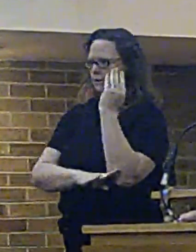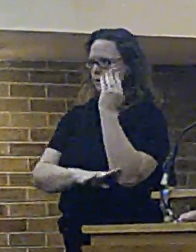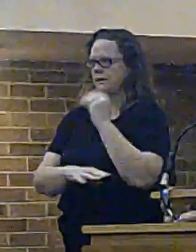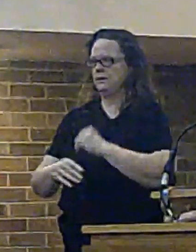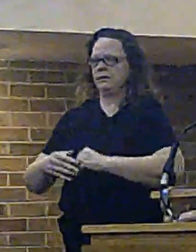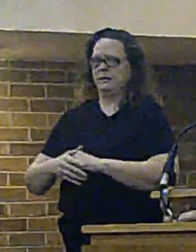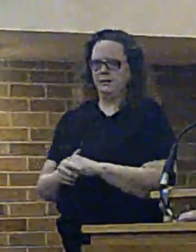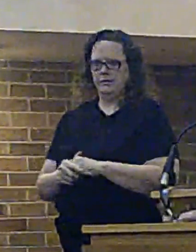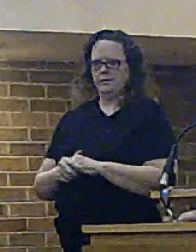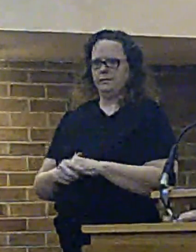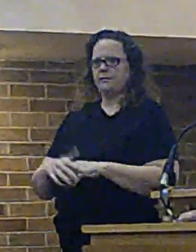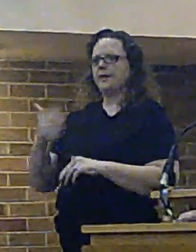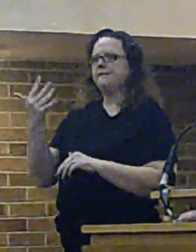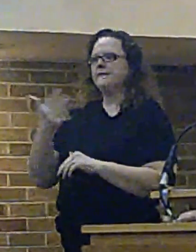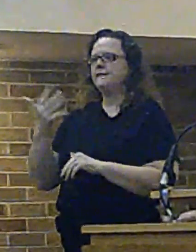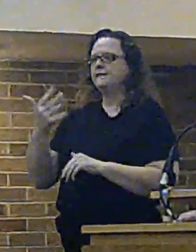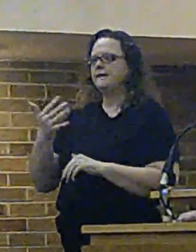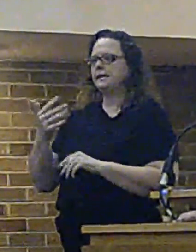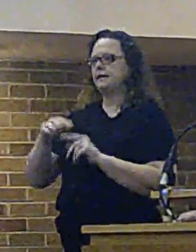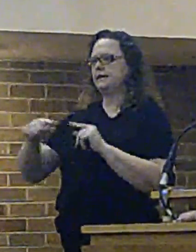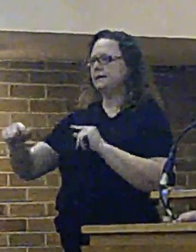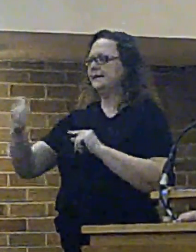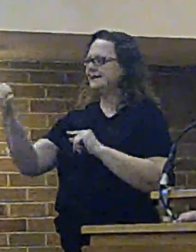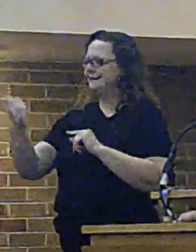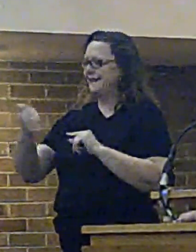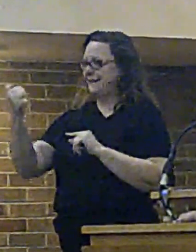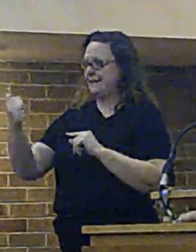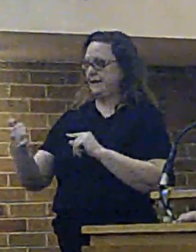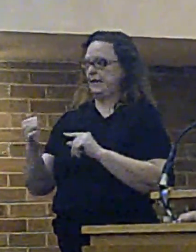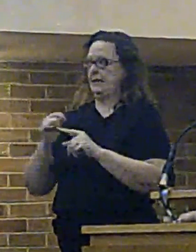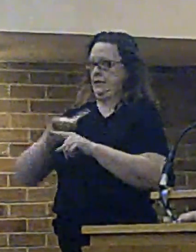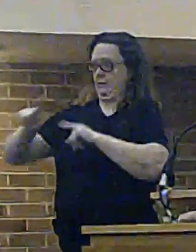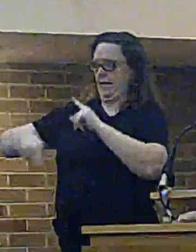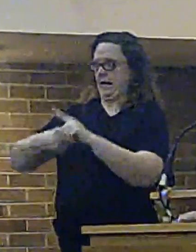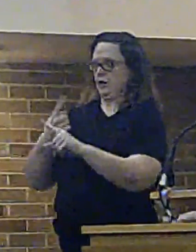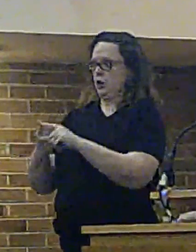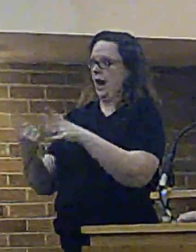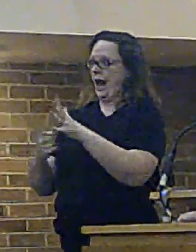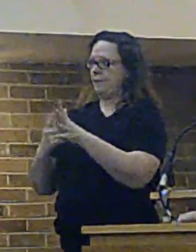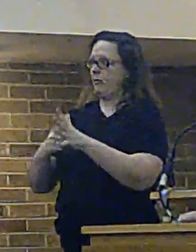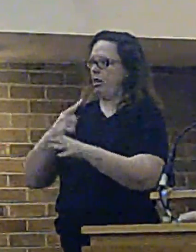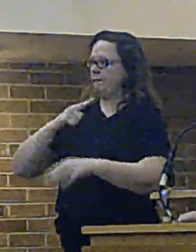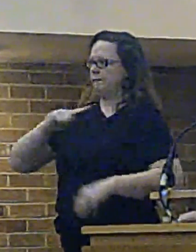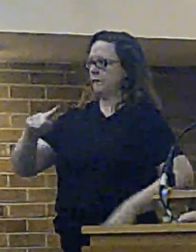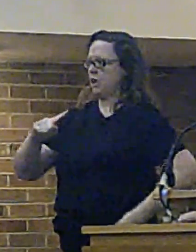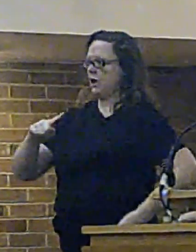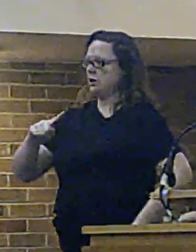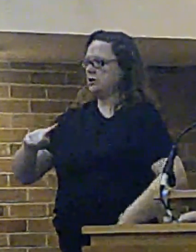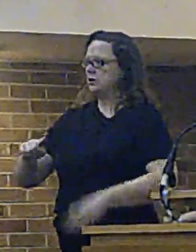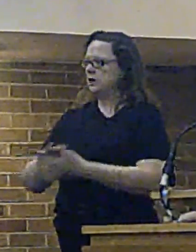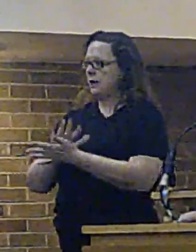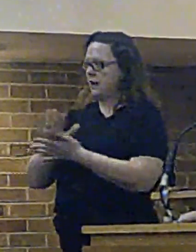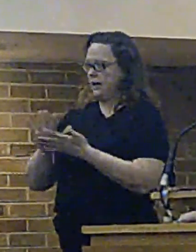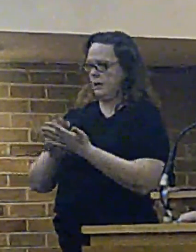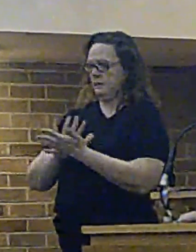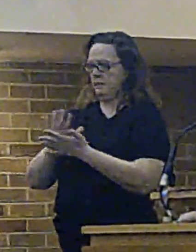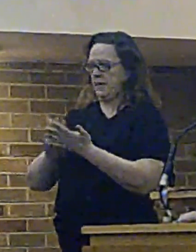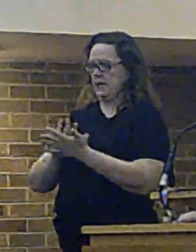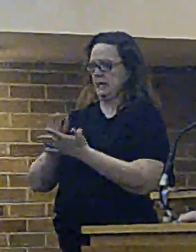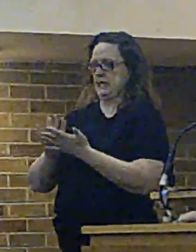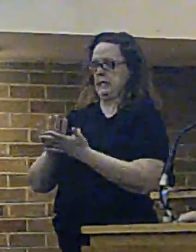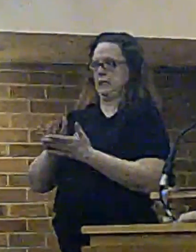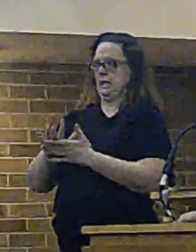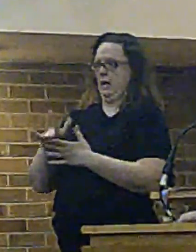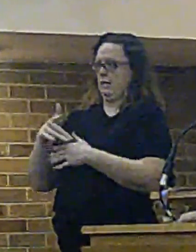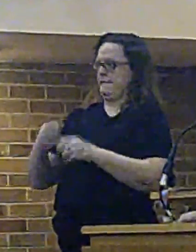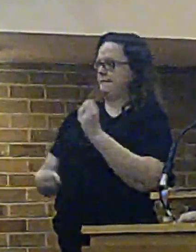effect as of the 1st of April next year, require the authority to make an additional £6.3 million